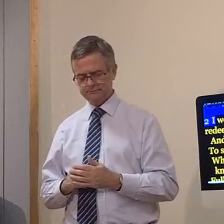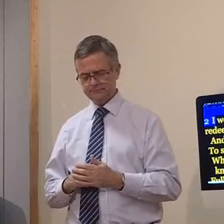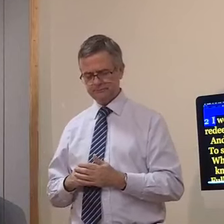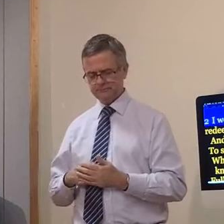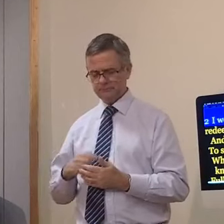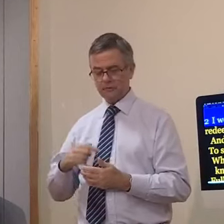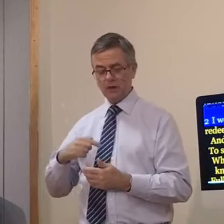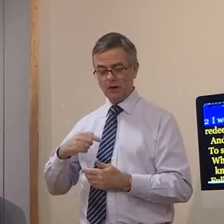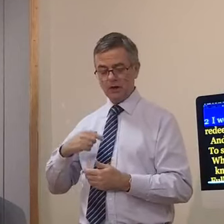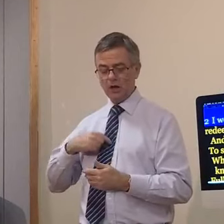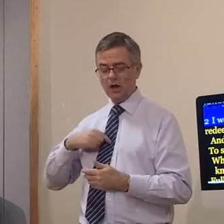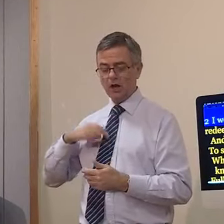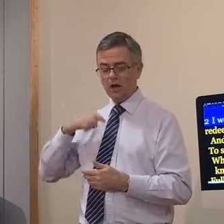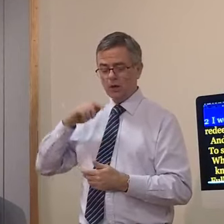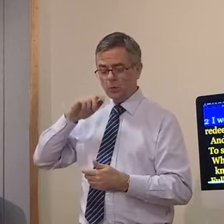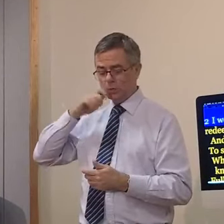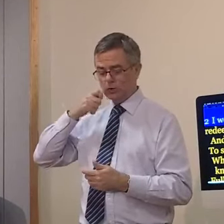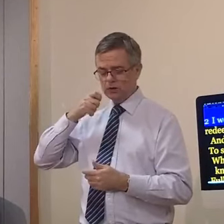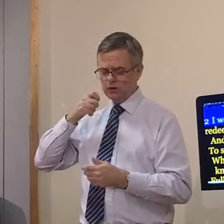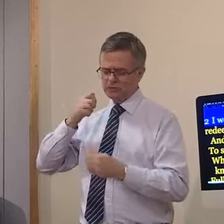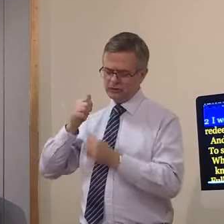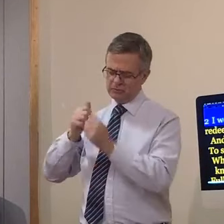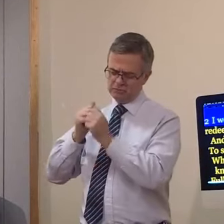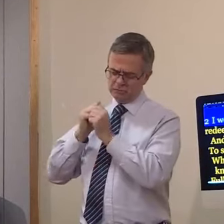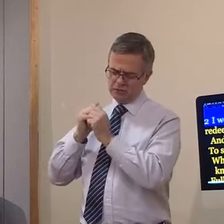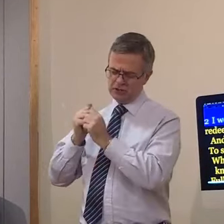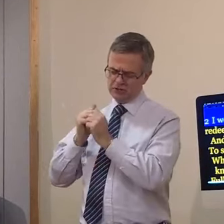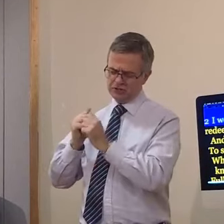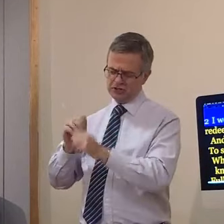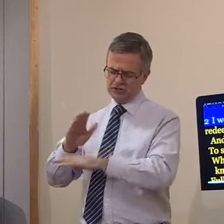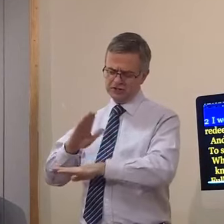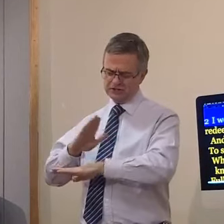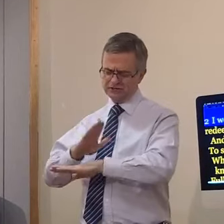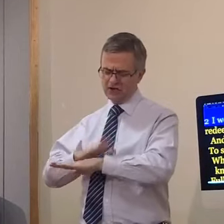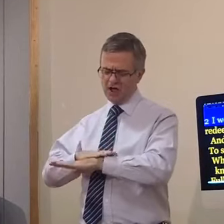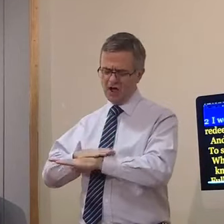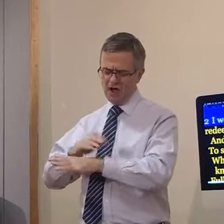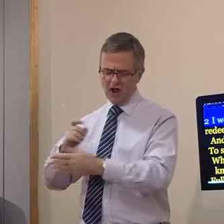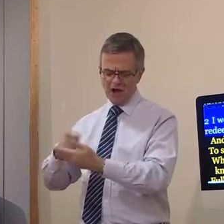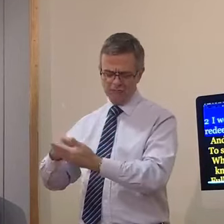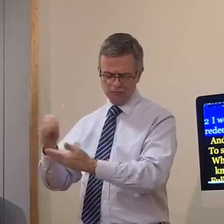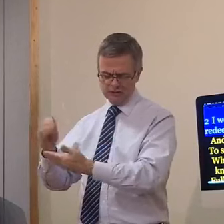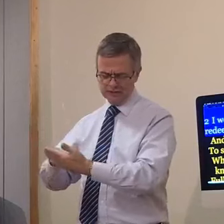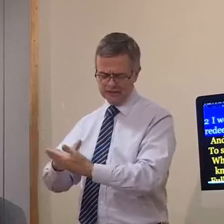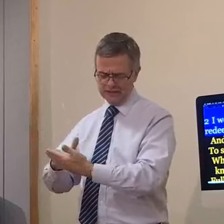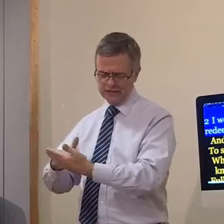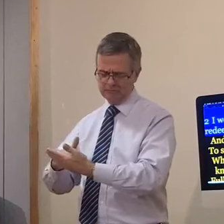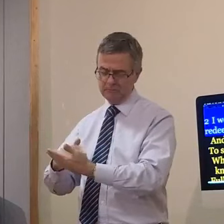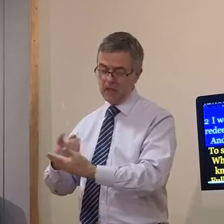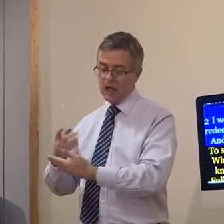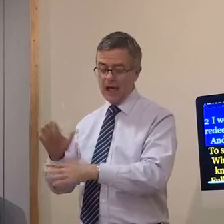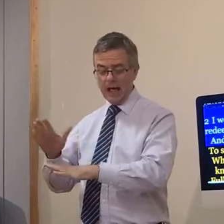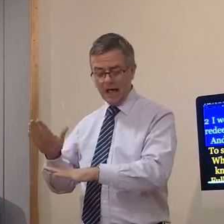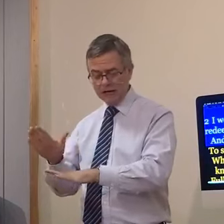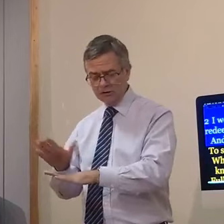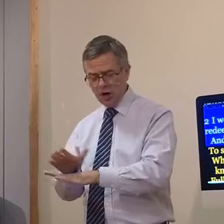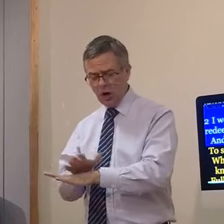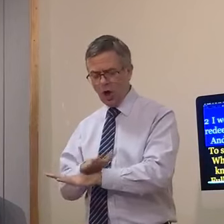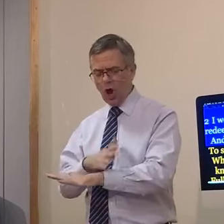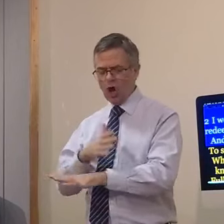I would the precious thy redeemed and long